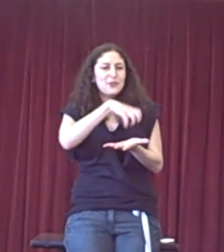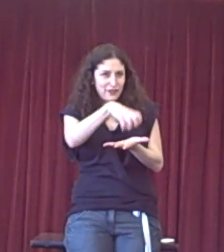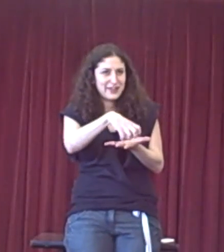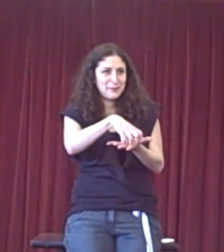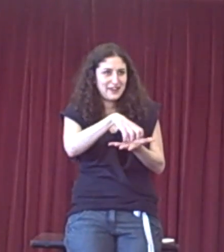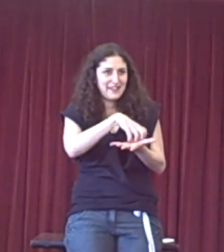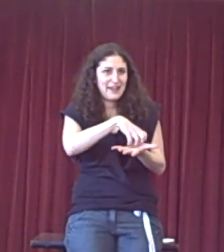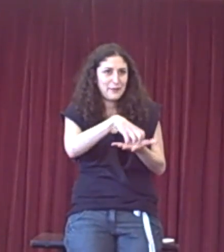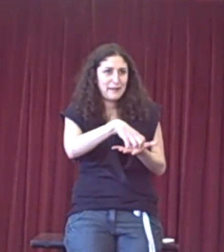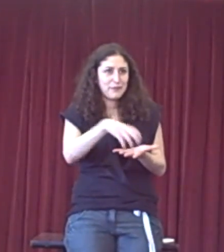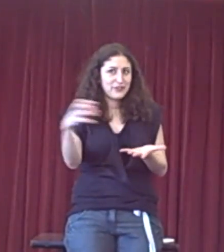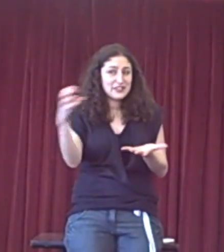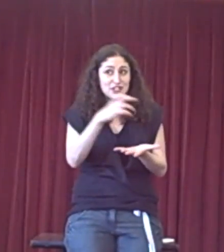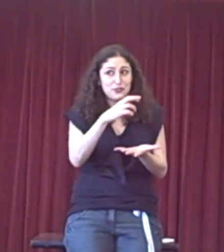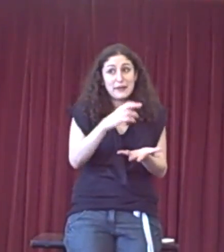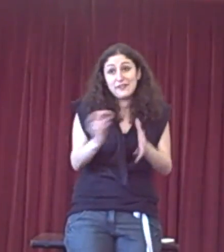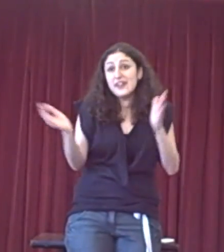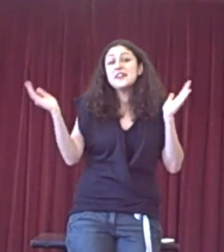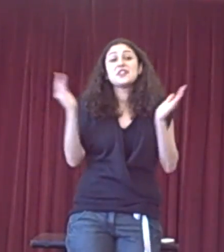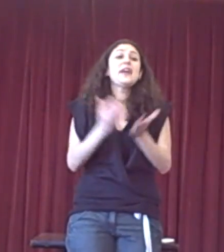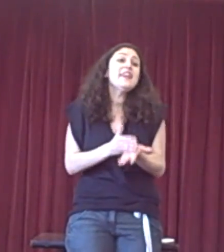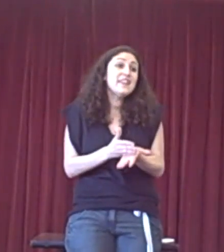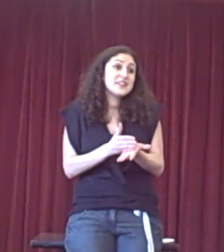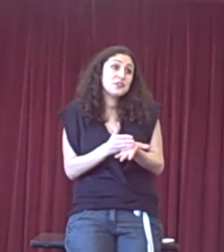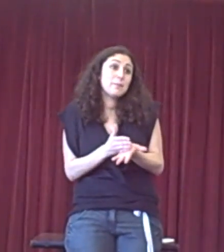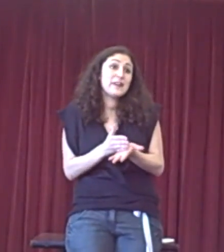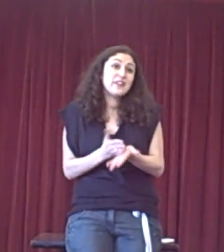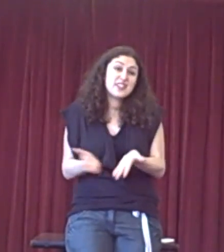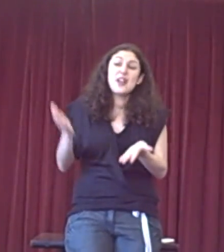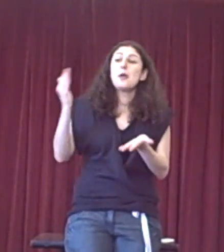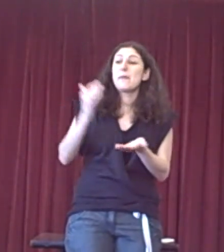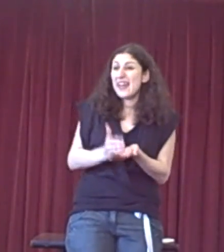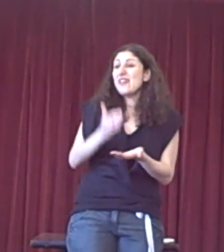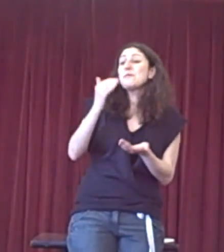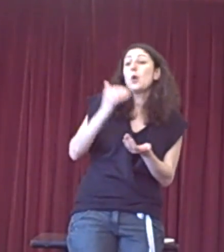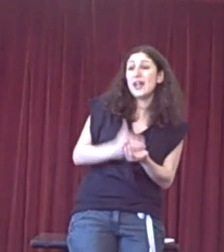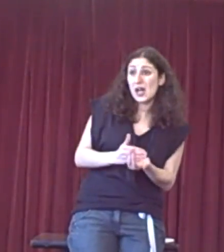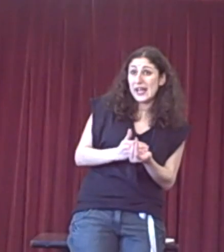-on argument in that way. It's an additional benefit. So hit the additional benefits, but hit them quickly,